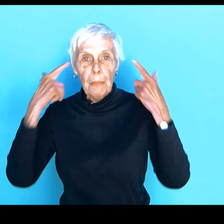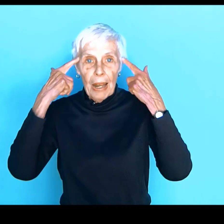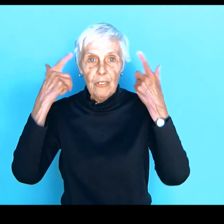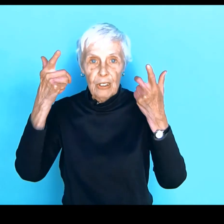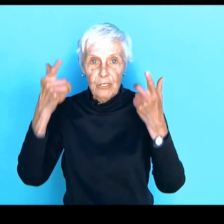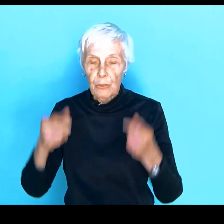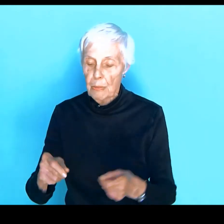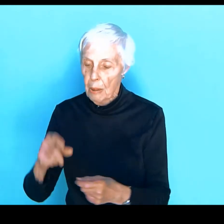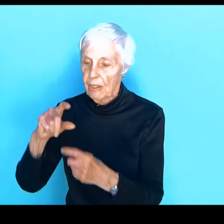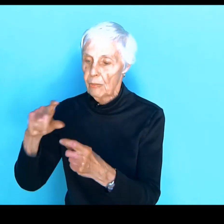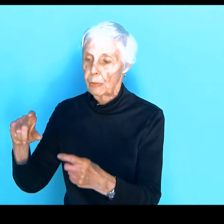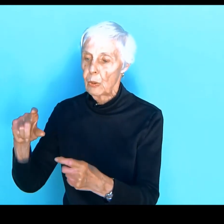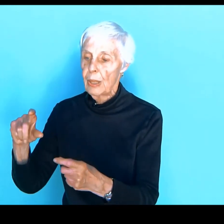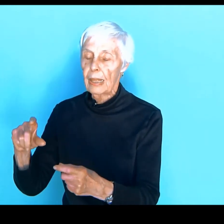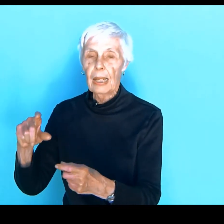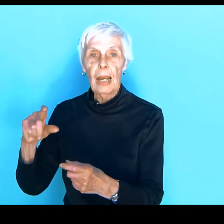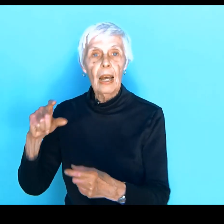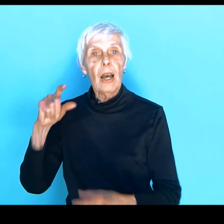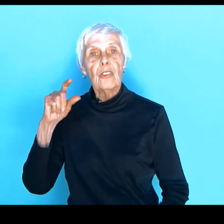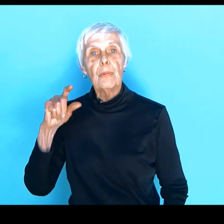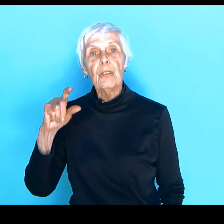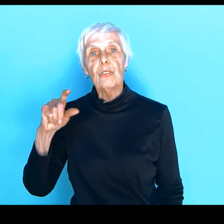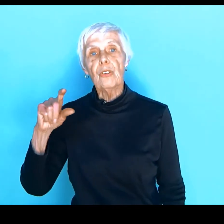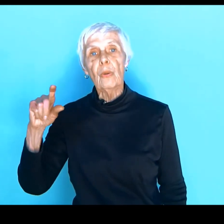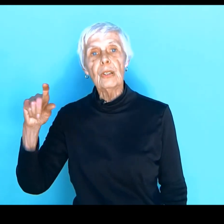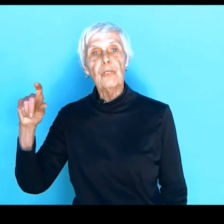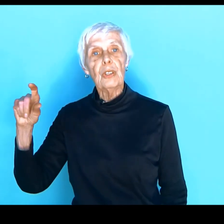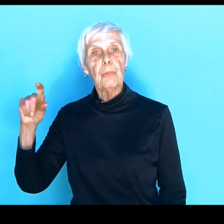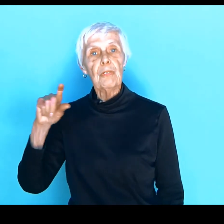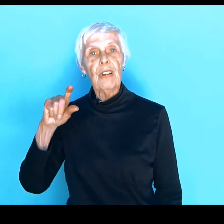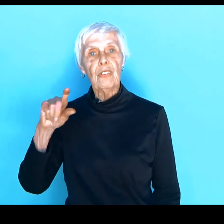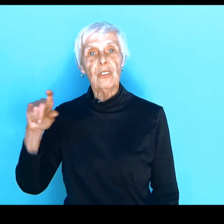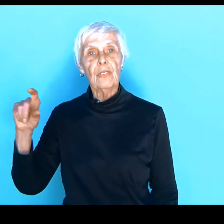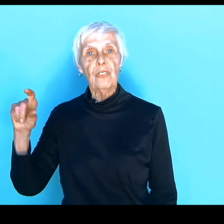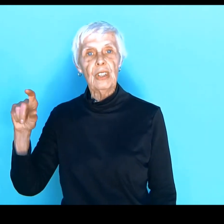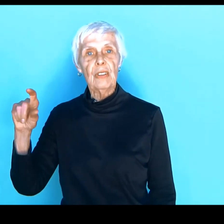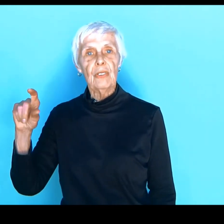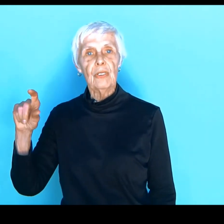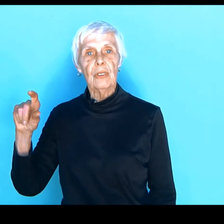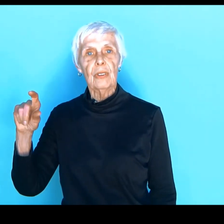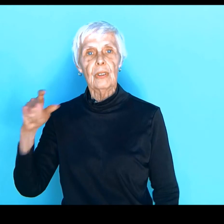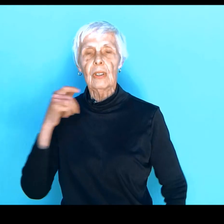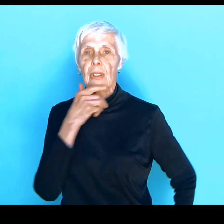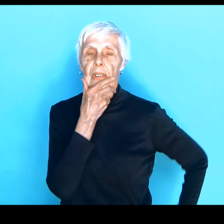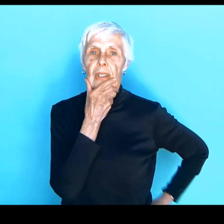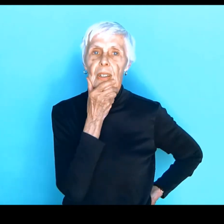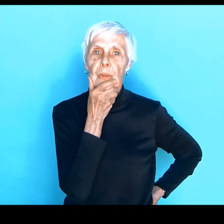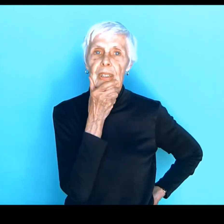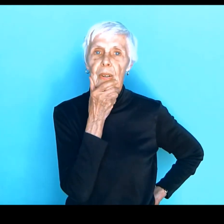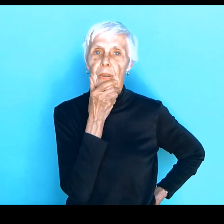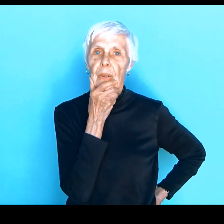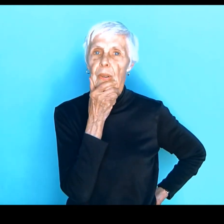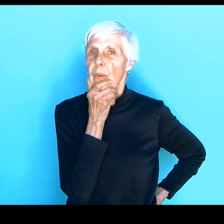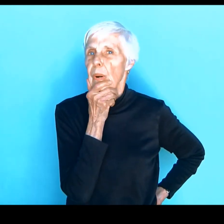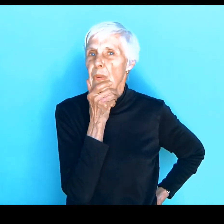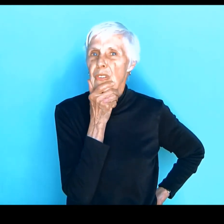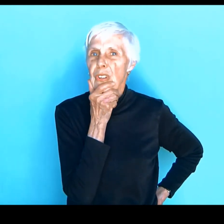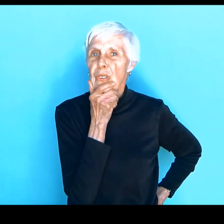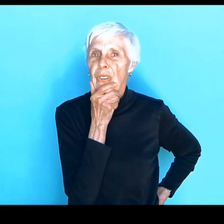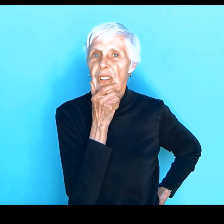Imagine, I still remember this blue ink, to be used only for the prevention of disease. I thought, now, what would you use a